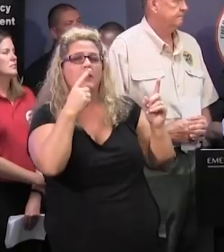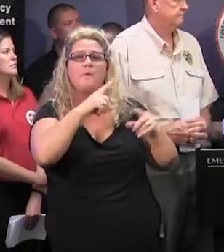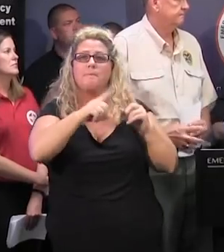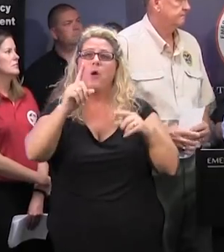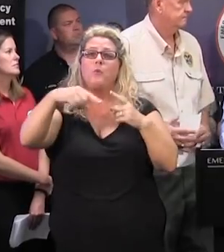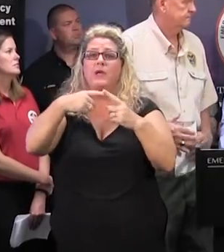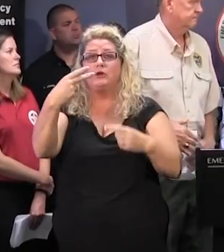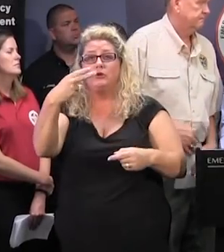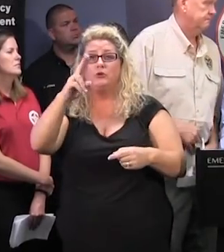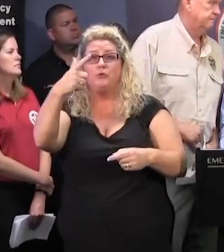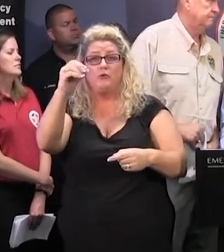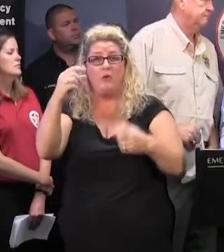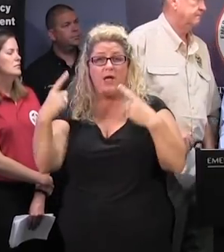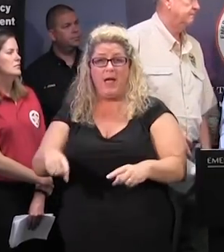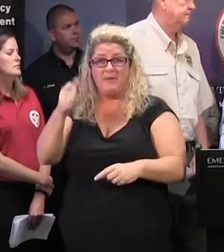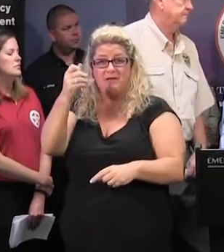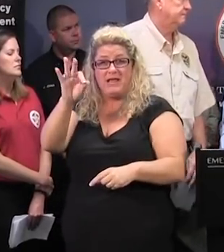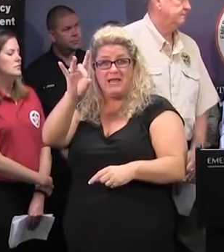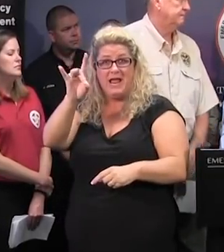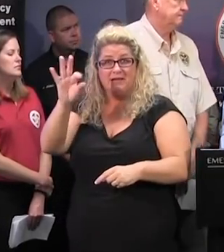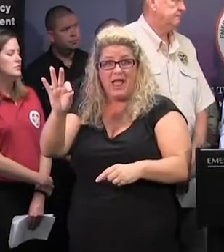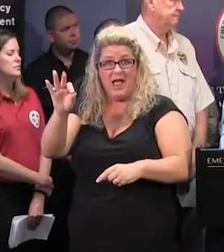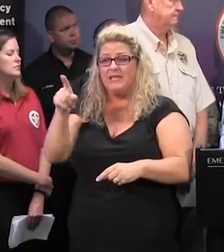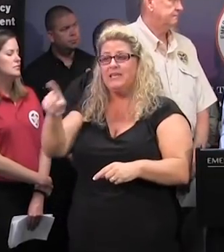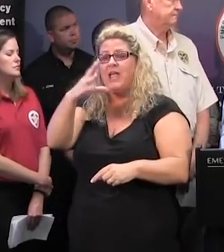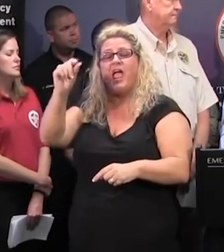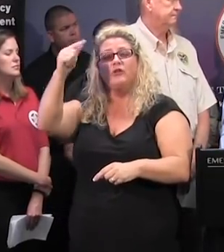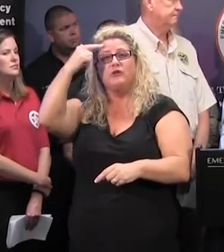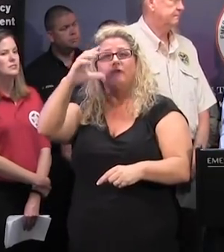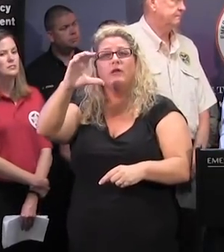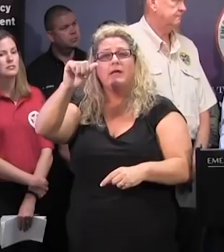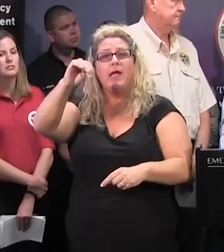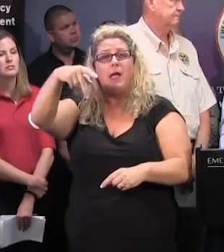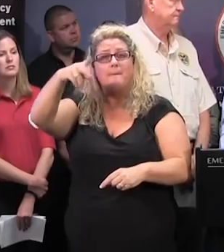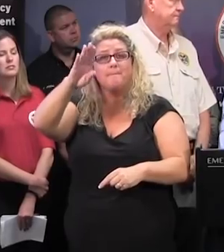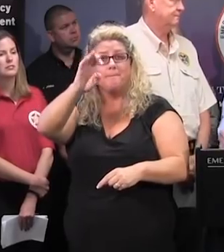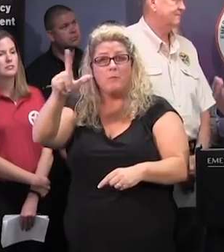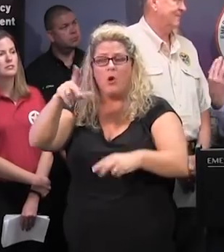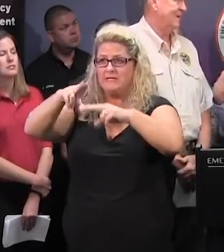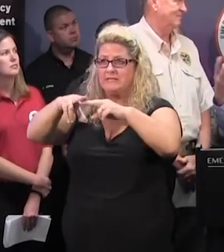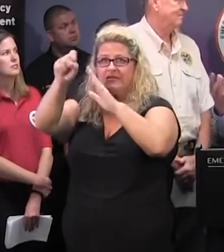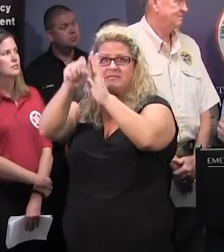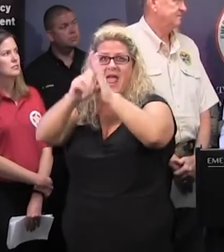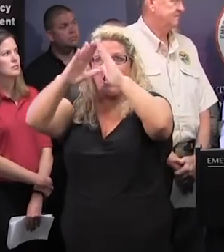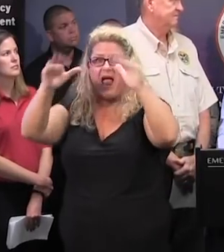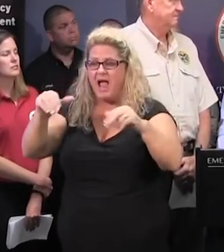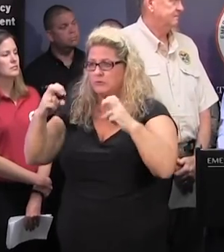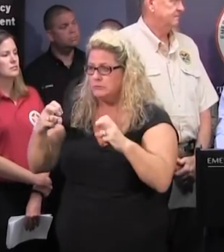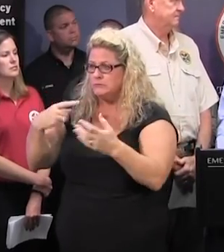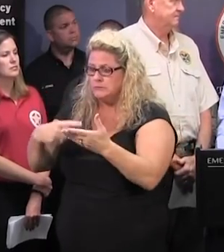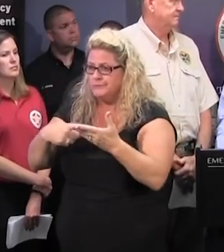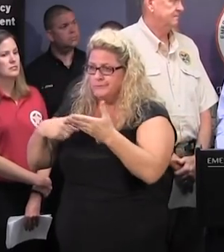when Hugo came in 1989, he and Governor Campbell were sitting at the statehouse trying to get as much information as they could.